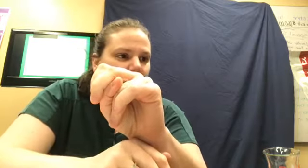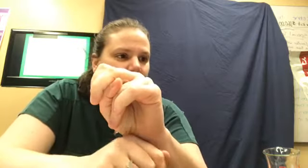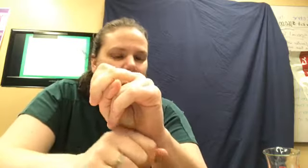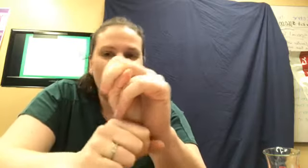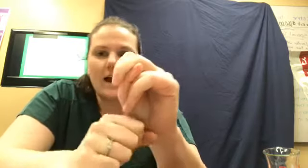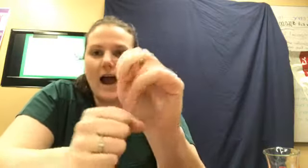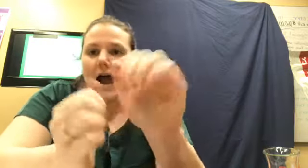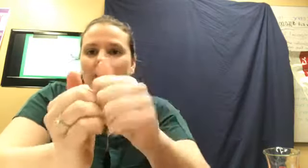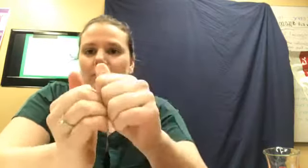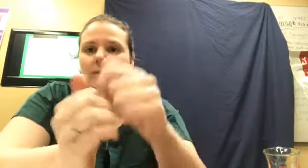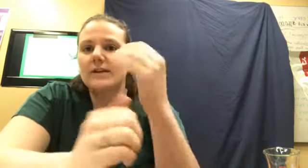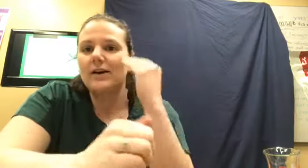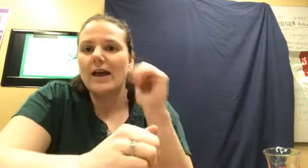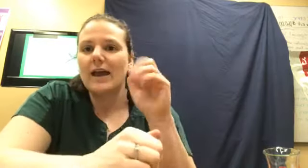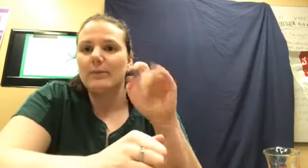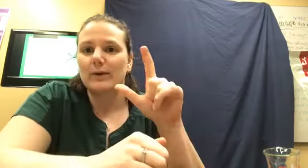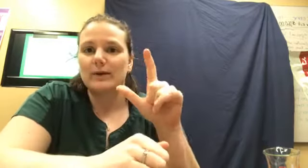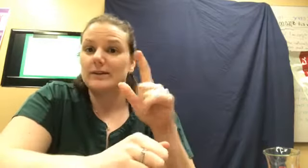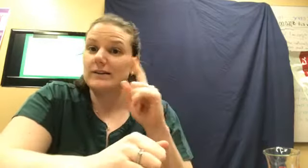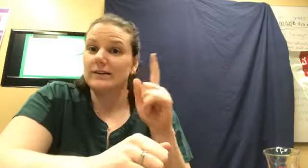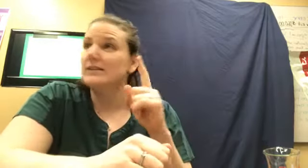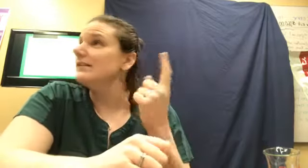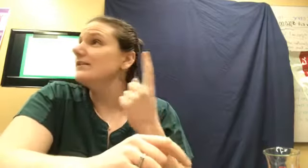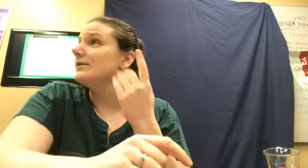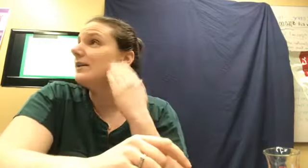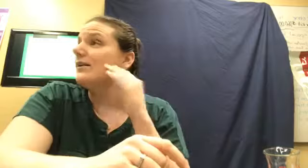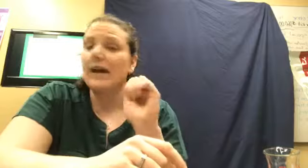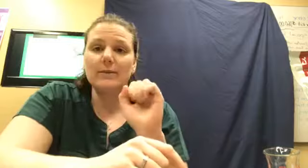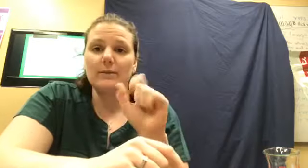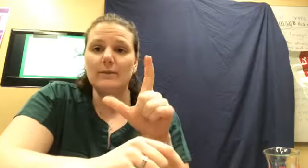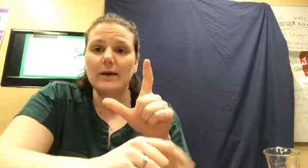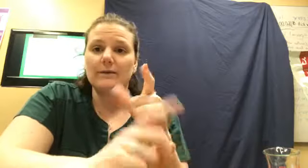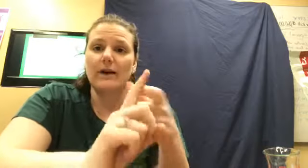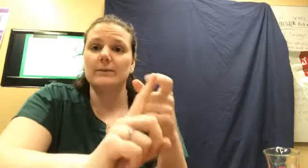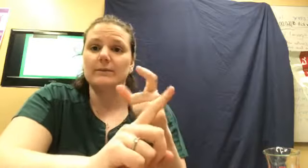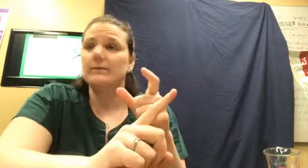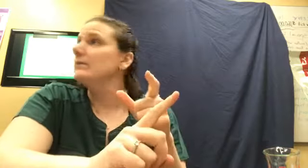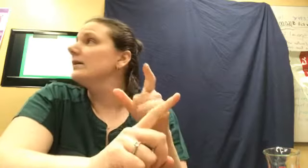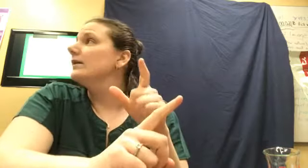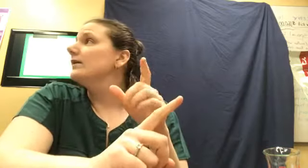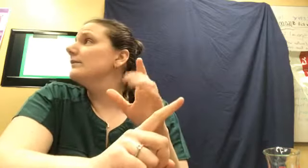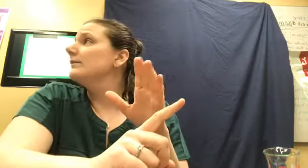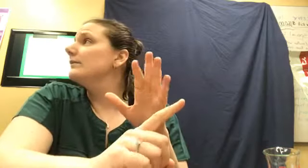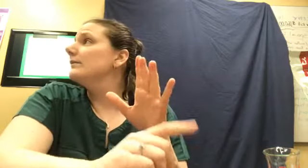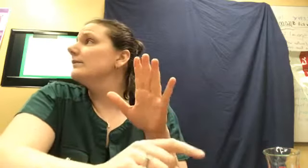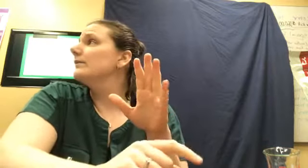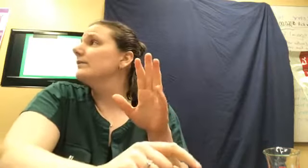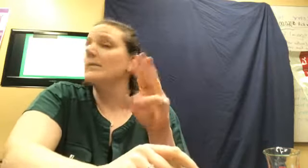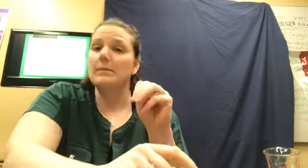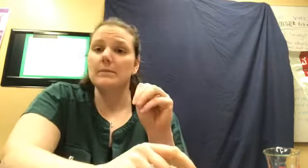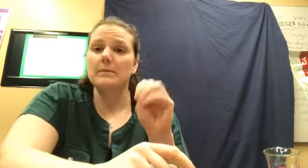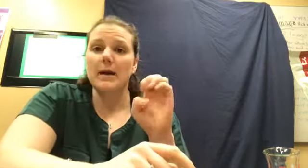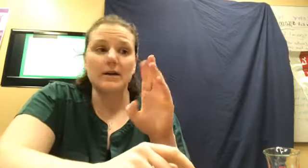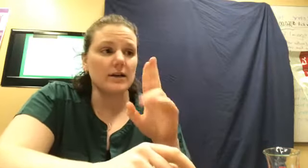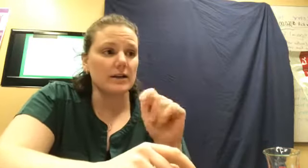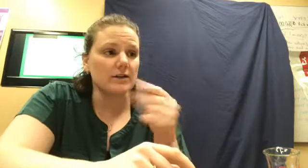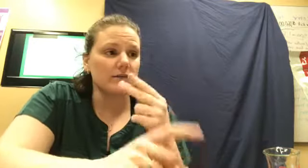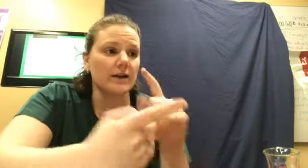How do we know April? Do we know April from- That might be Meredith? Meredith's friend.